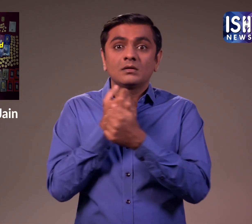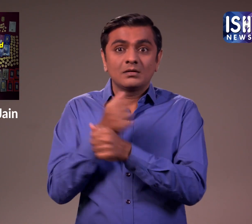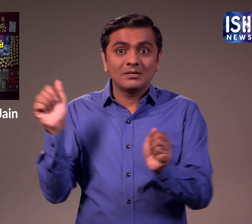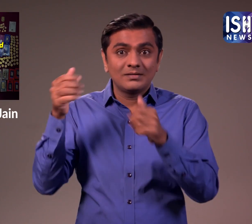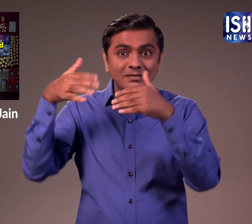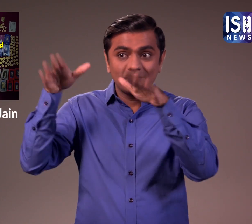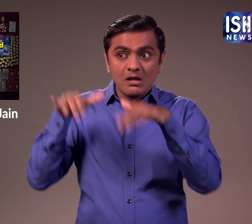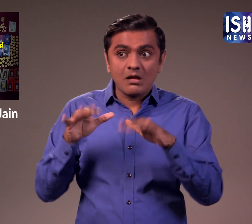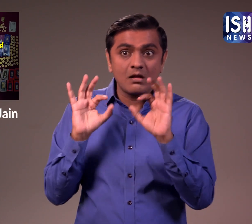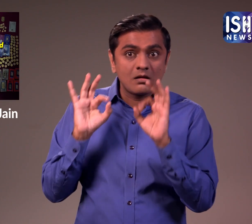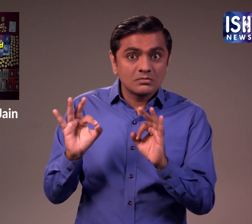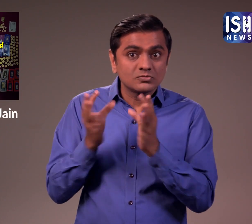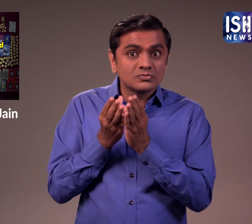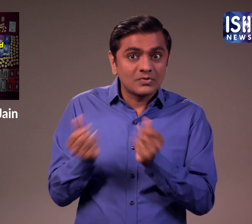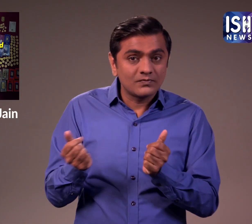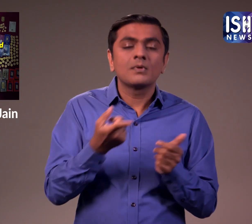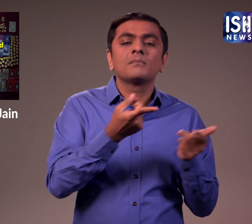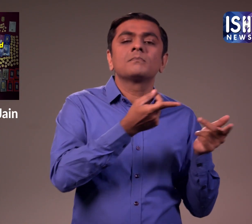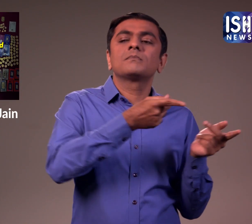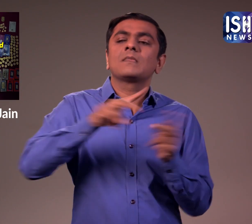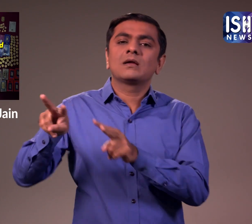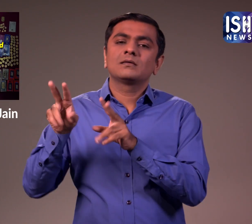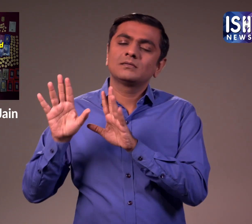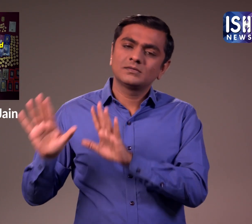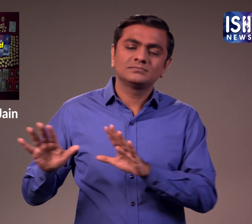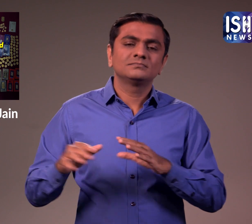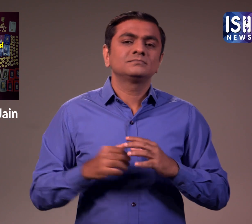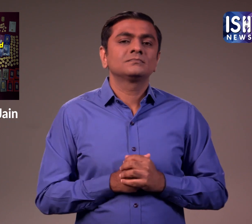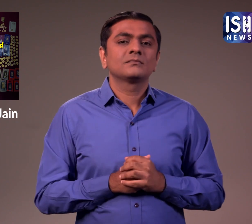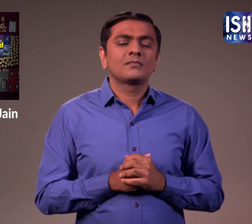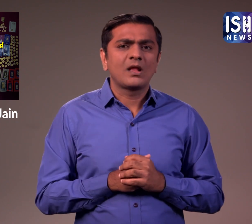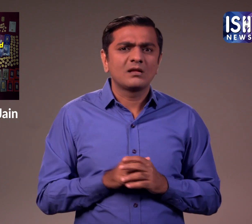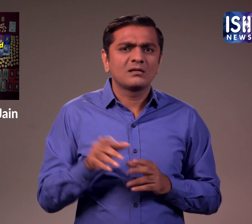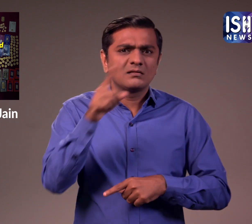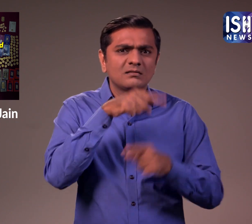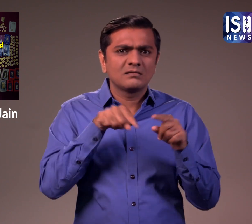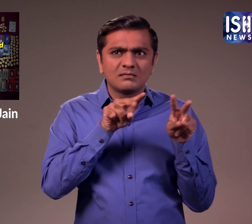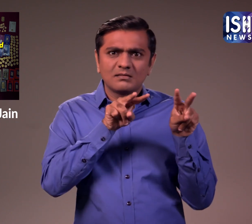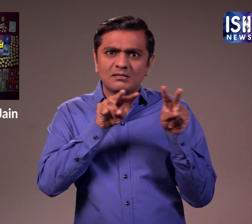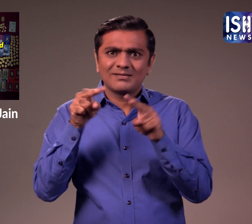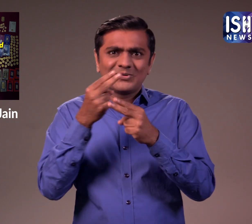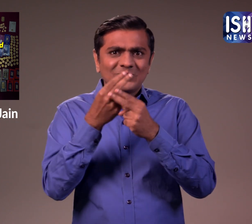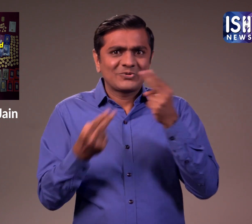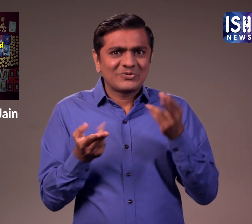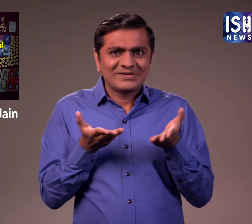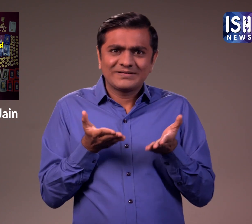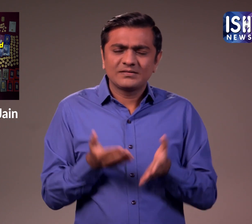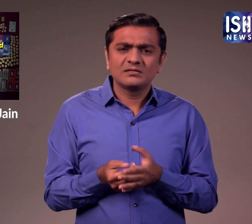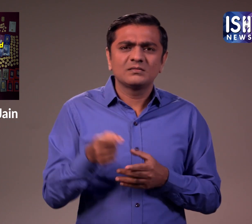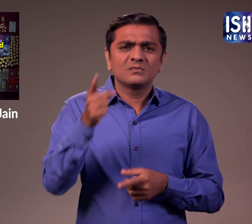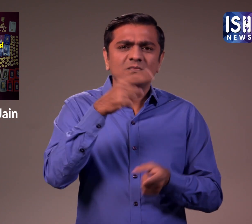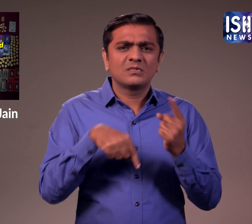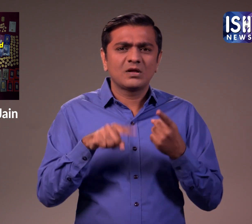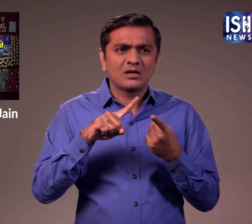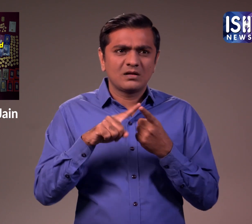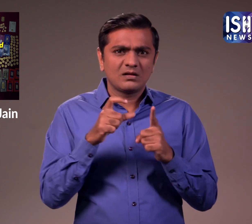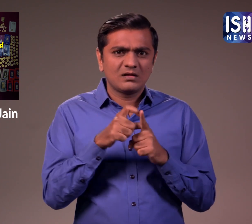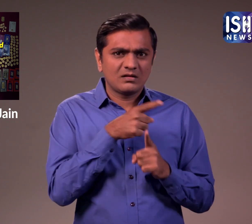Once Jain's case is resolved, he will resume his duties. Do you think the ED is investigating because they genuinely feel